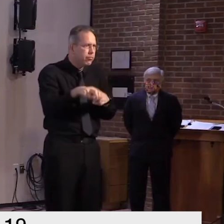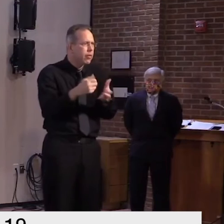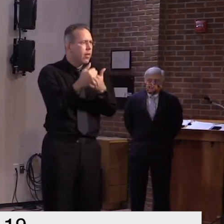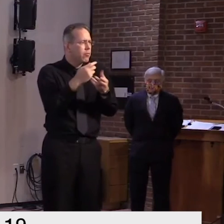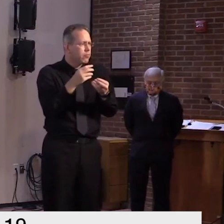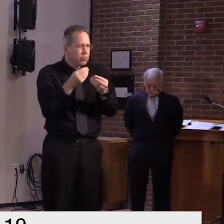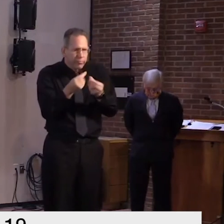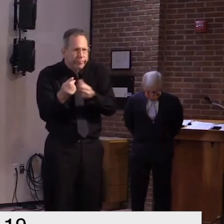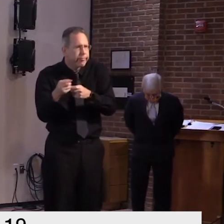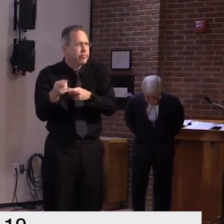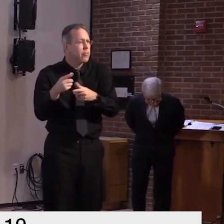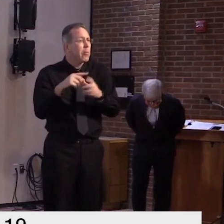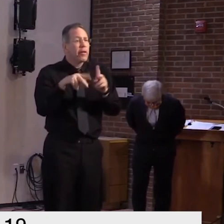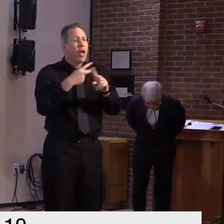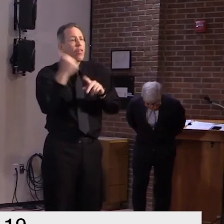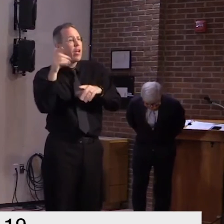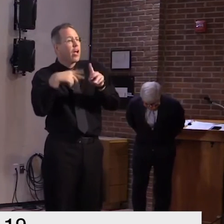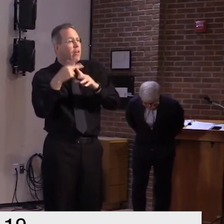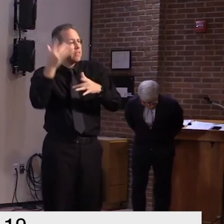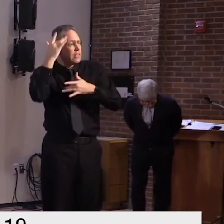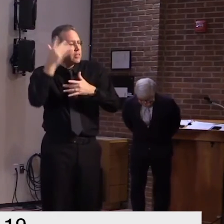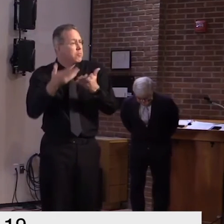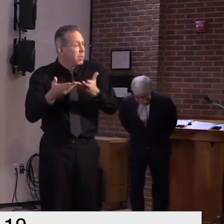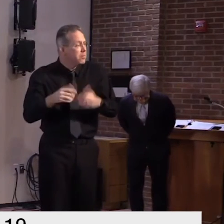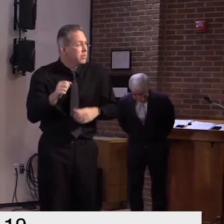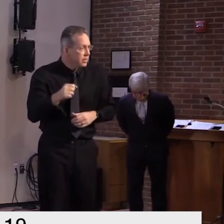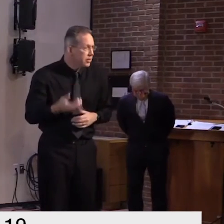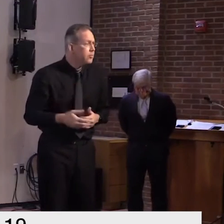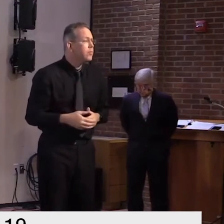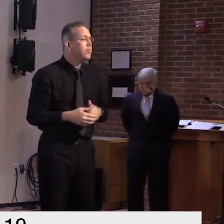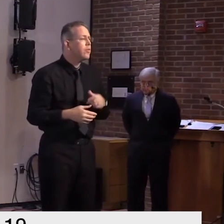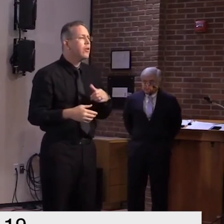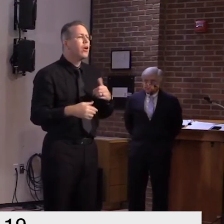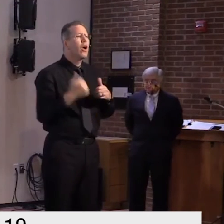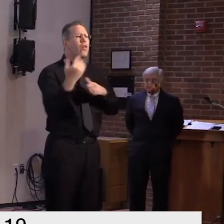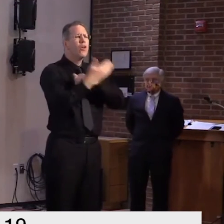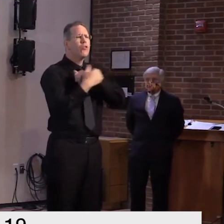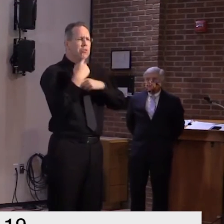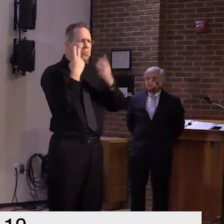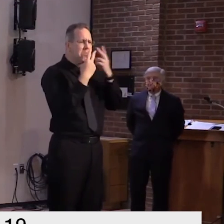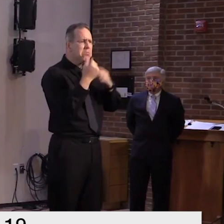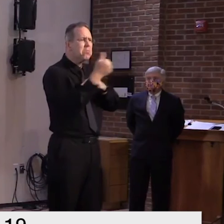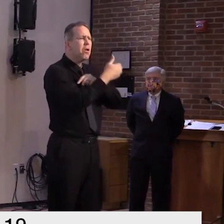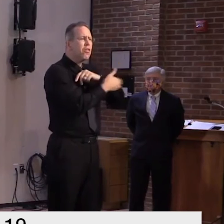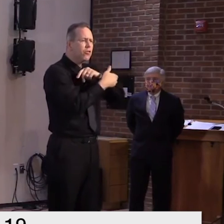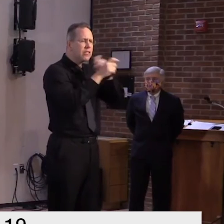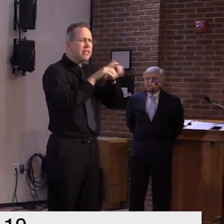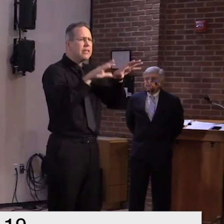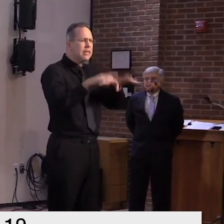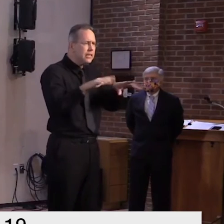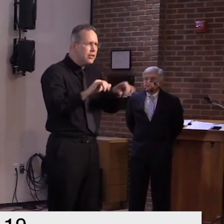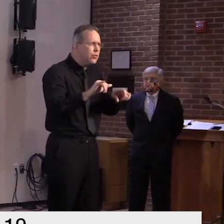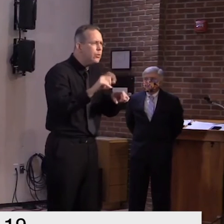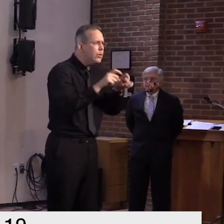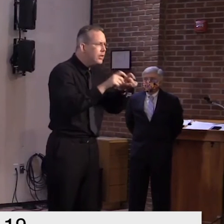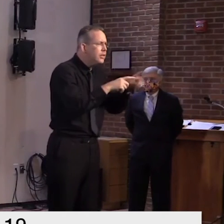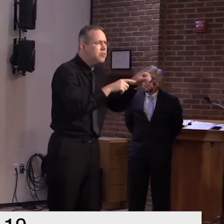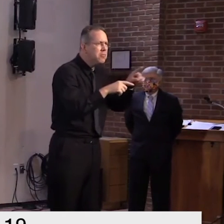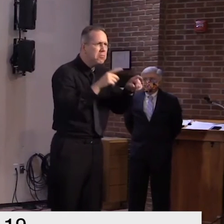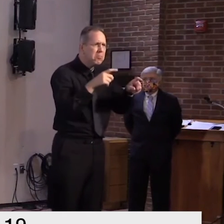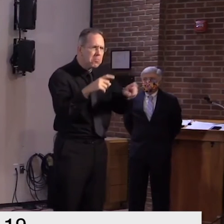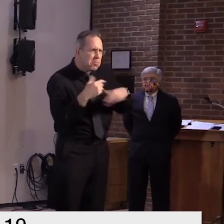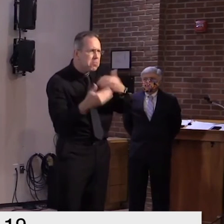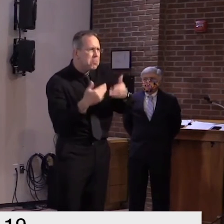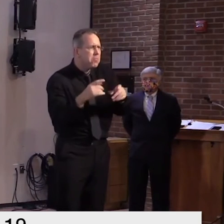and uh did not turn out to be as promising as would have been liked but there were lots of special